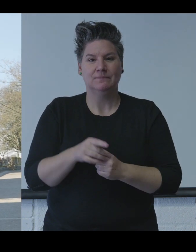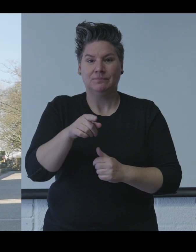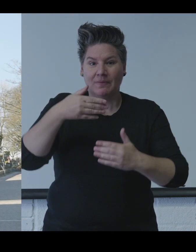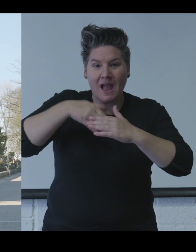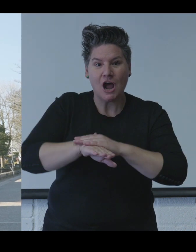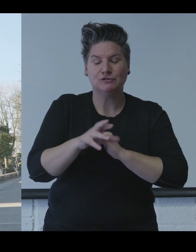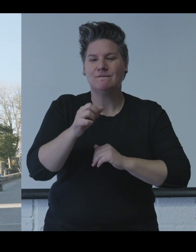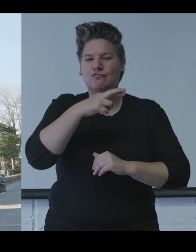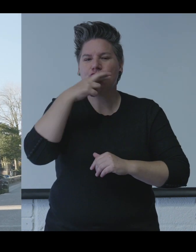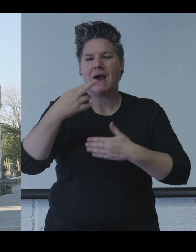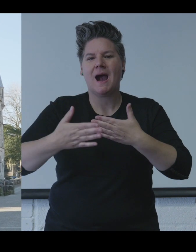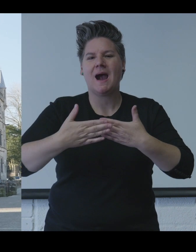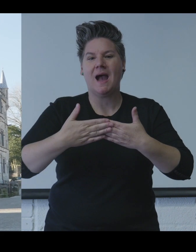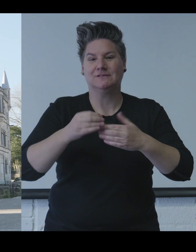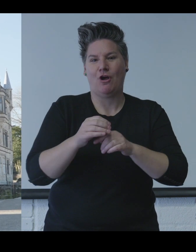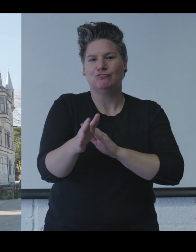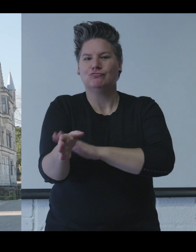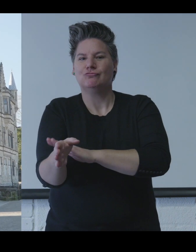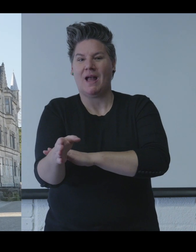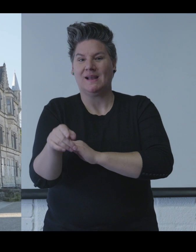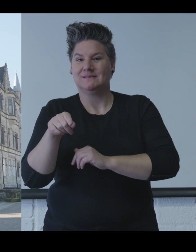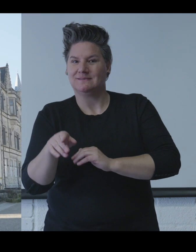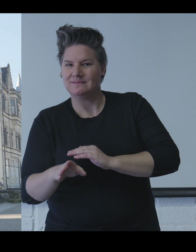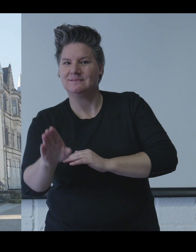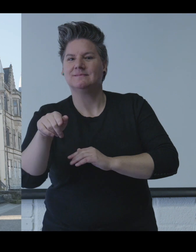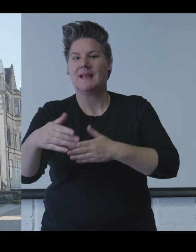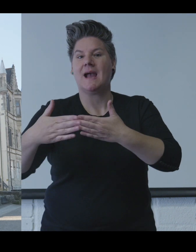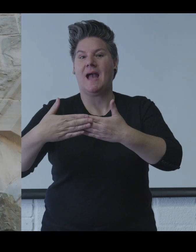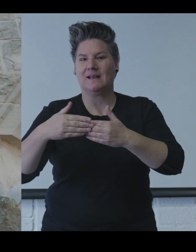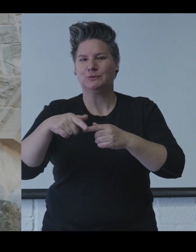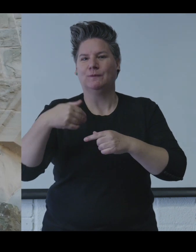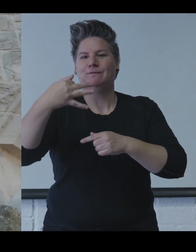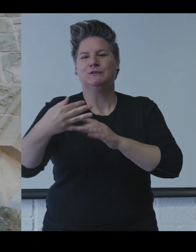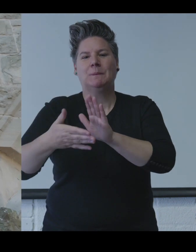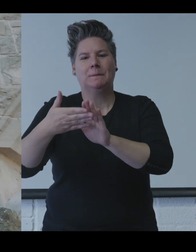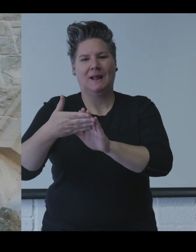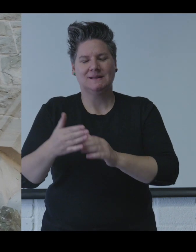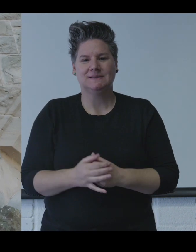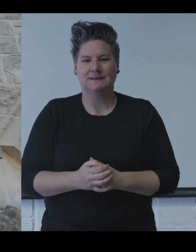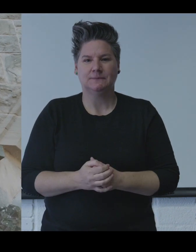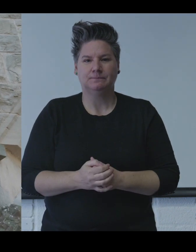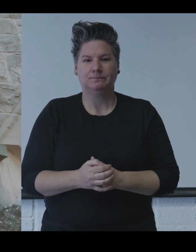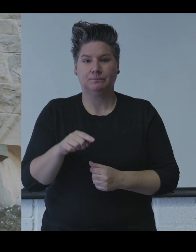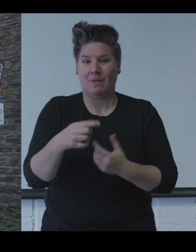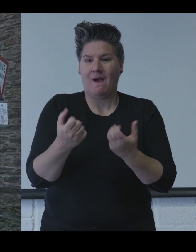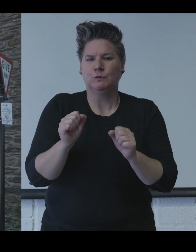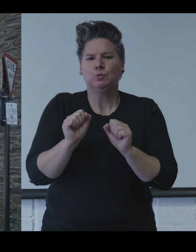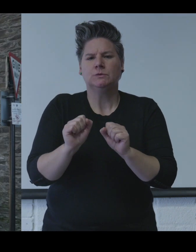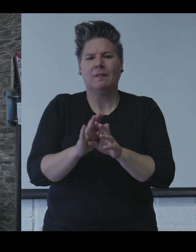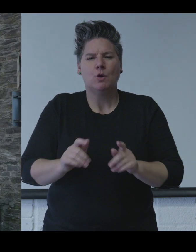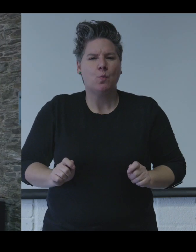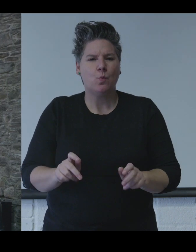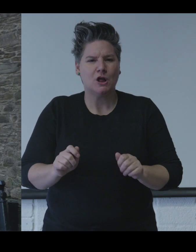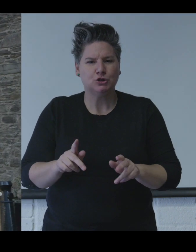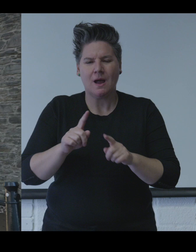The entrance to the Bluecoat School Heritage Centre and the First Dairy Presbyterian Church Complex is in Upper Magazine Street, opposite the city